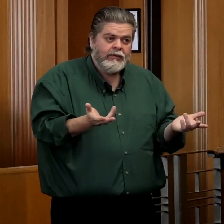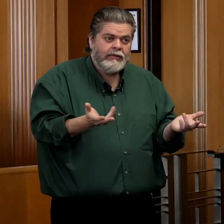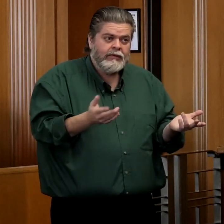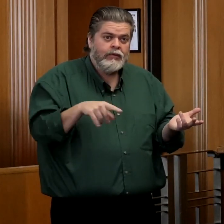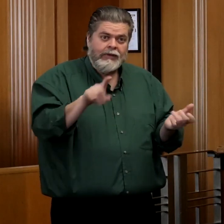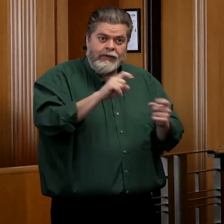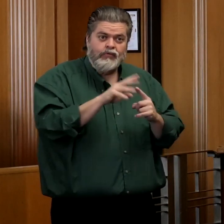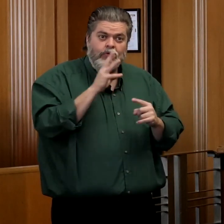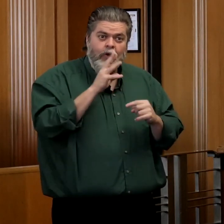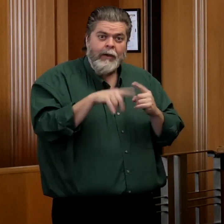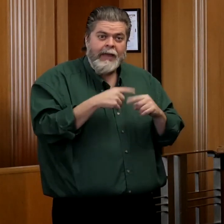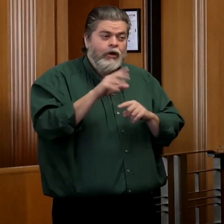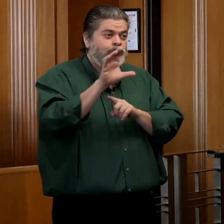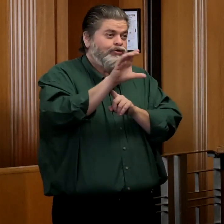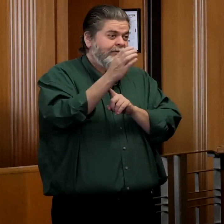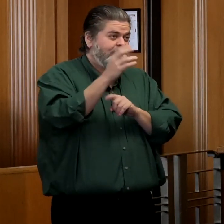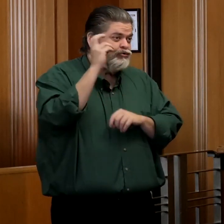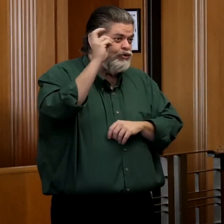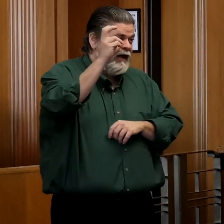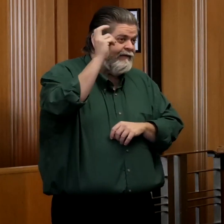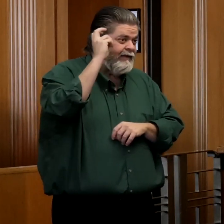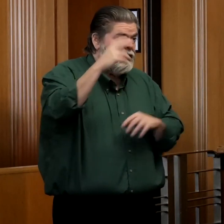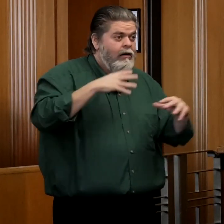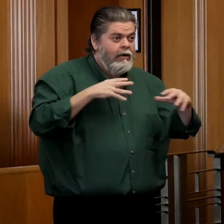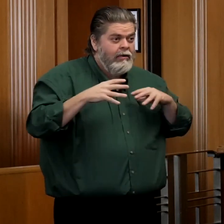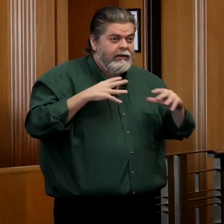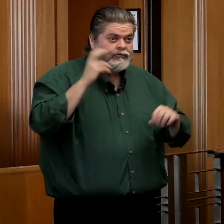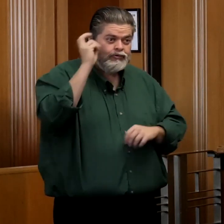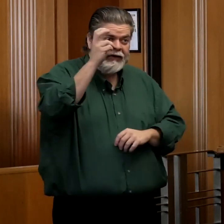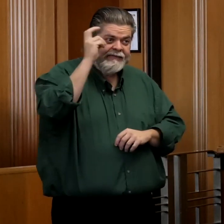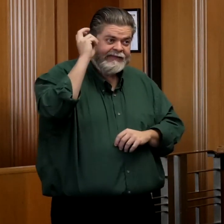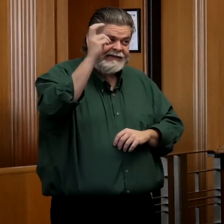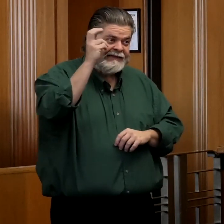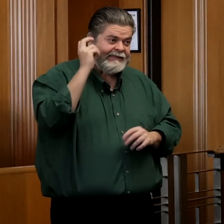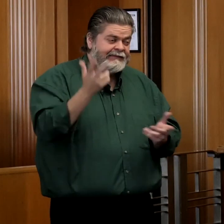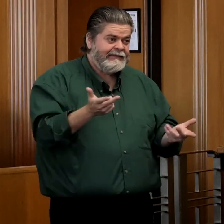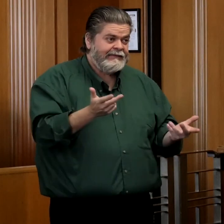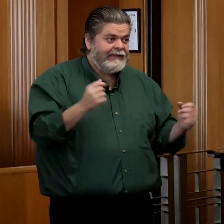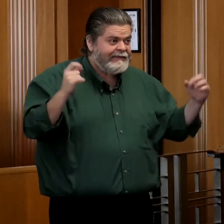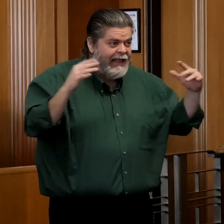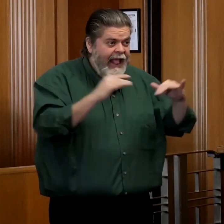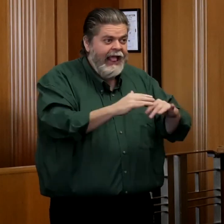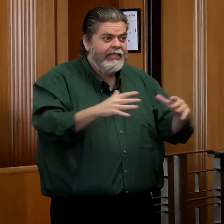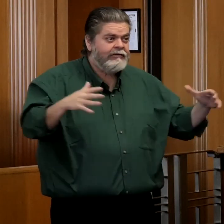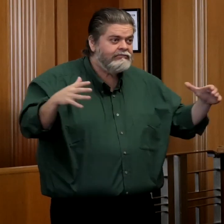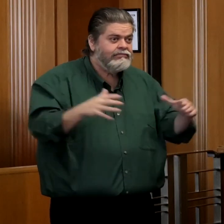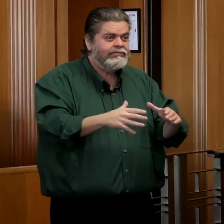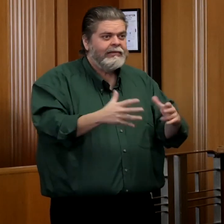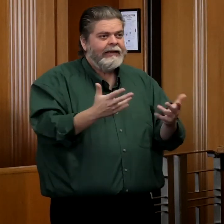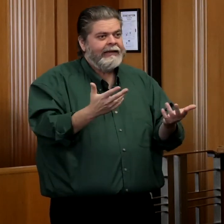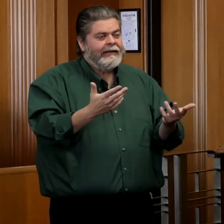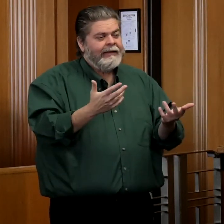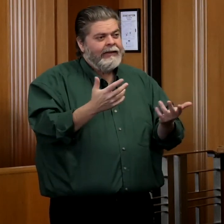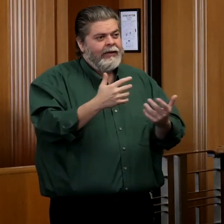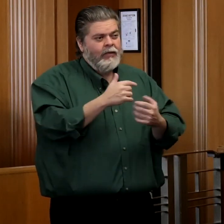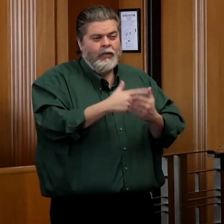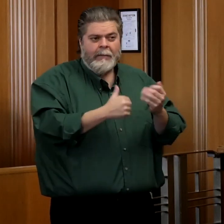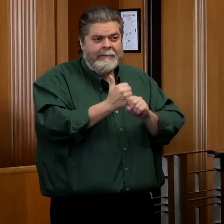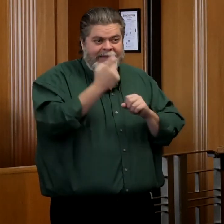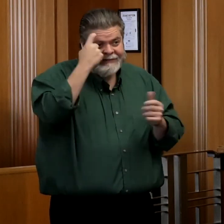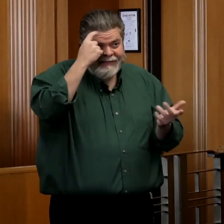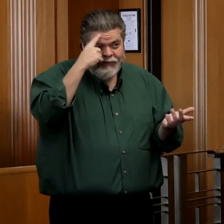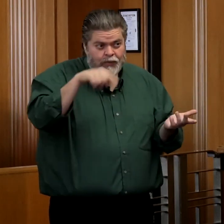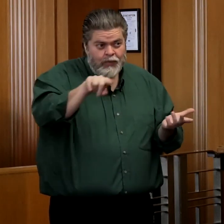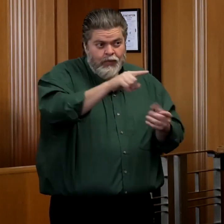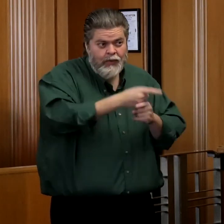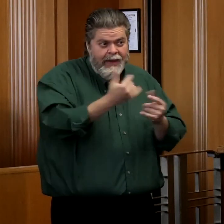do need to talk about those Christmas travel plans, holiday travel plans, gathering plans, things of that nature. What makes sense for your family